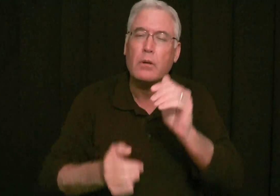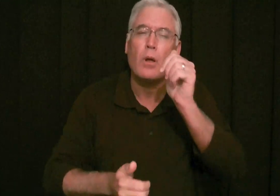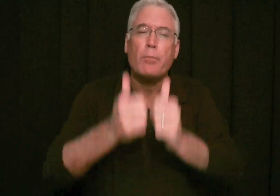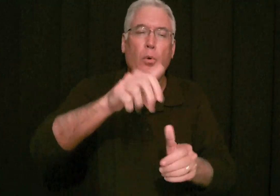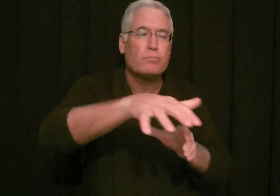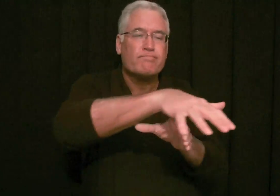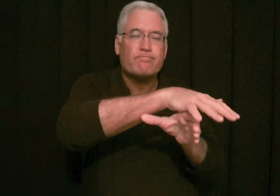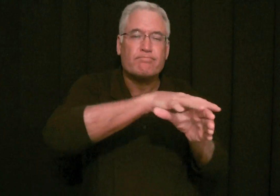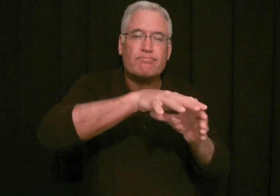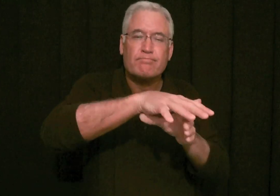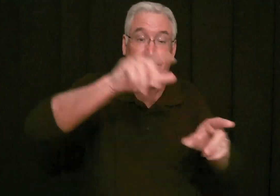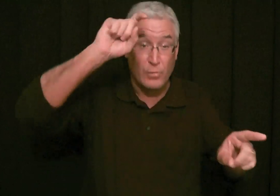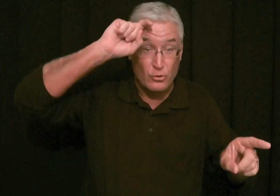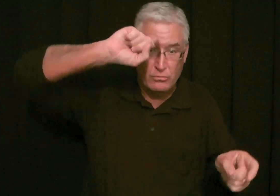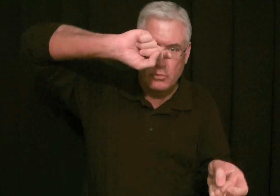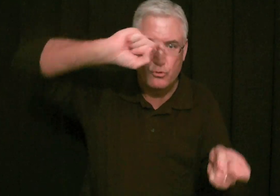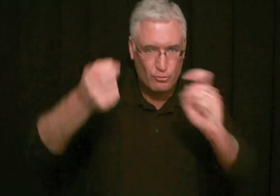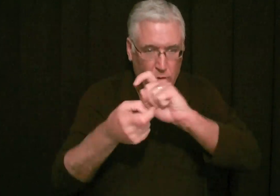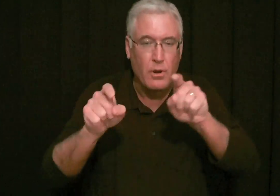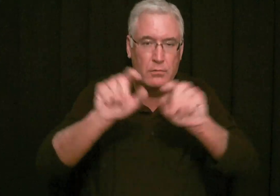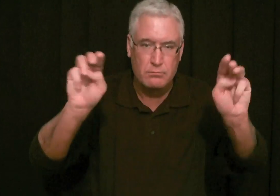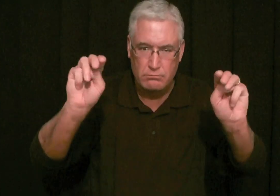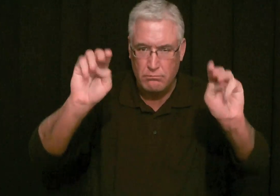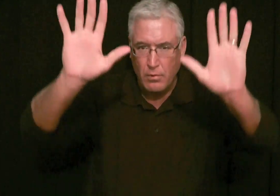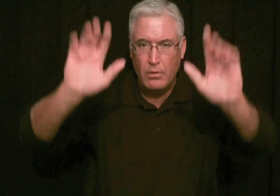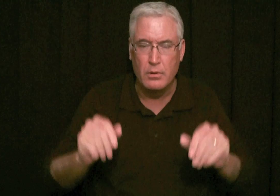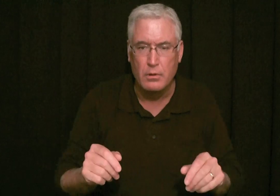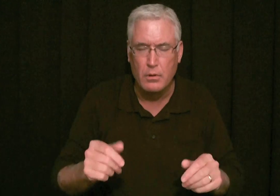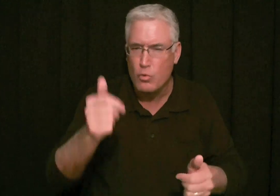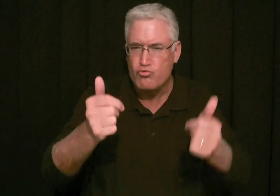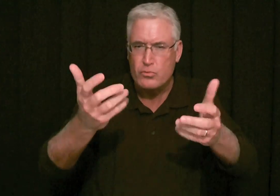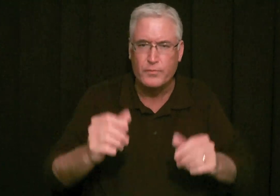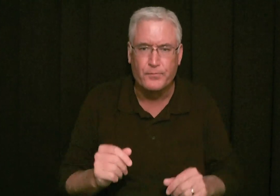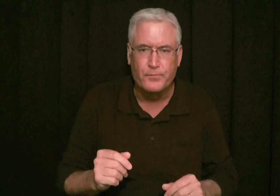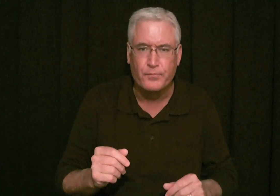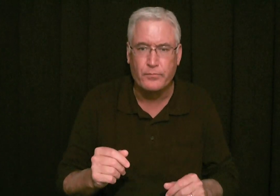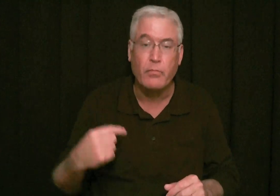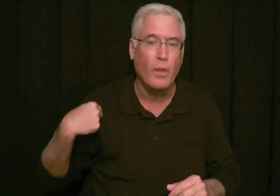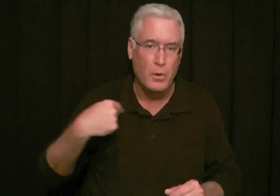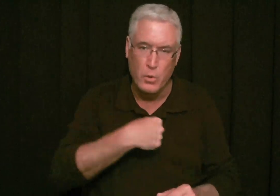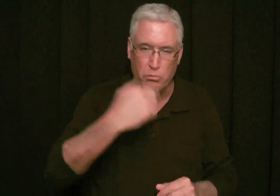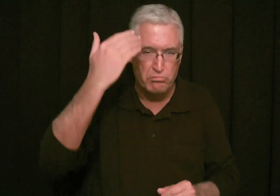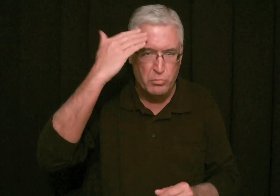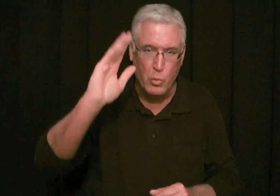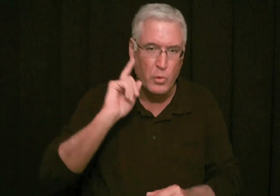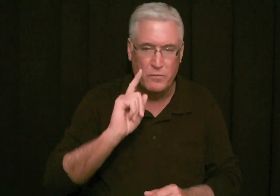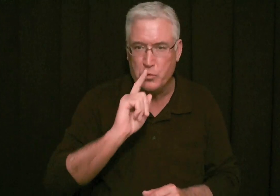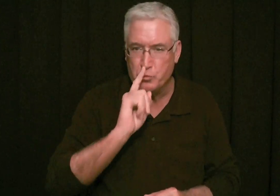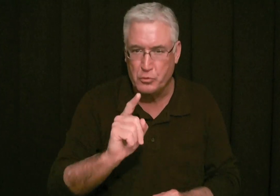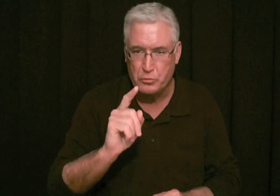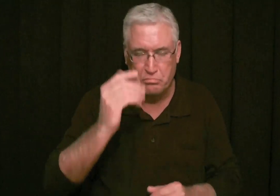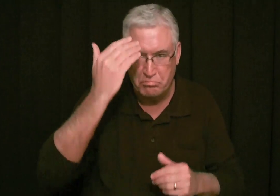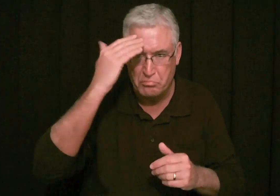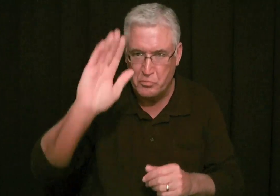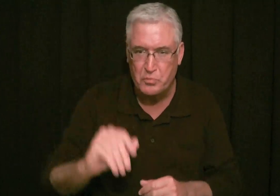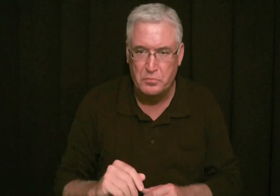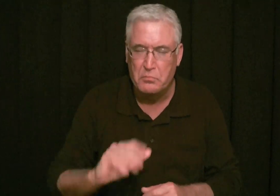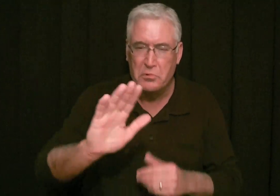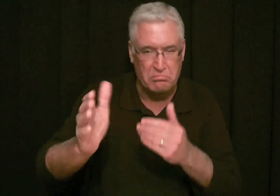Or did he mean most of the area in Egypt would be converted? Like a miracle witch? Well, we don't really know for sure. We